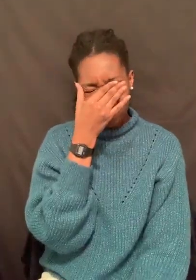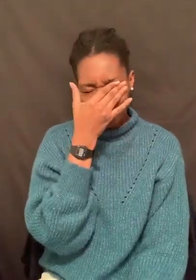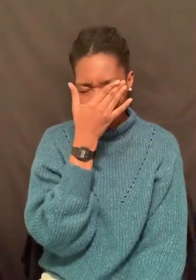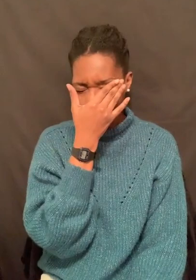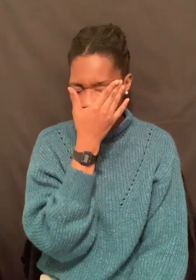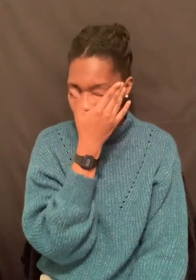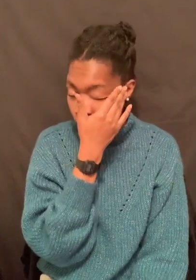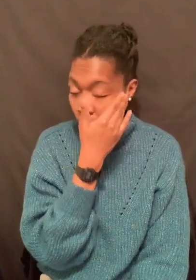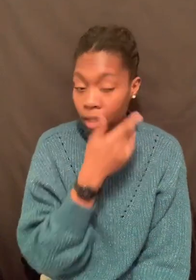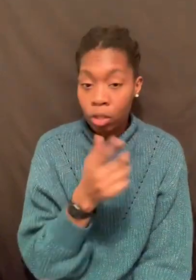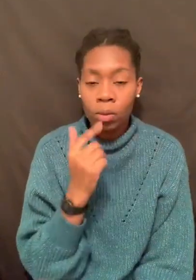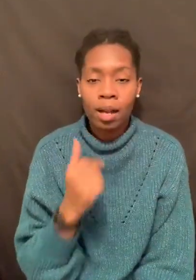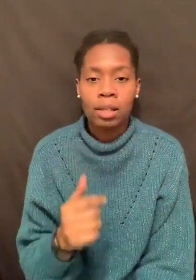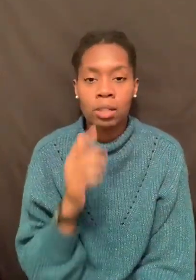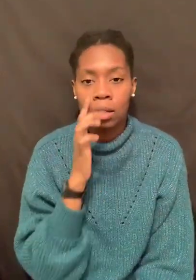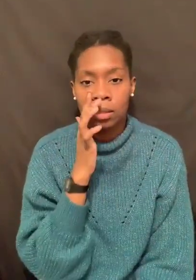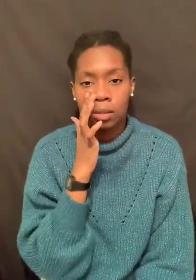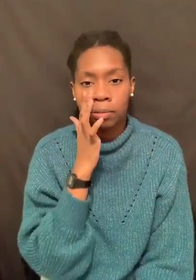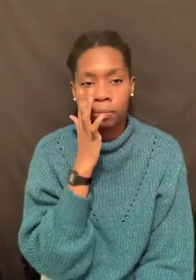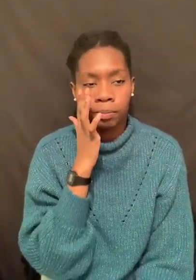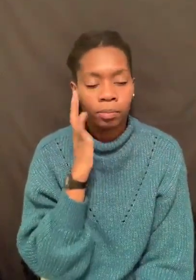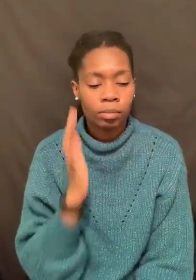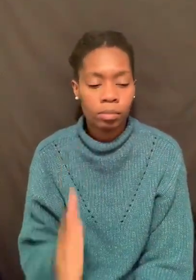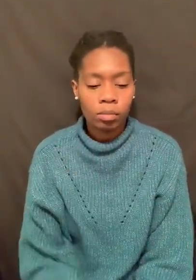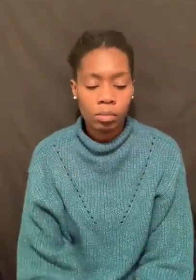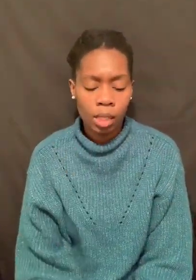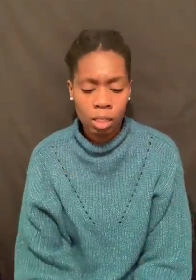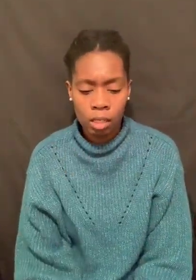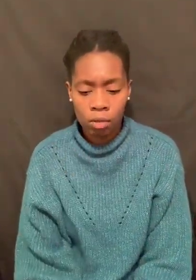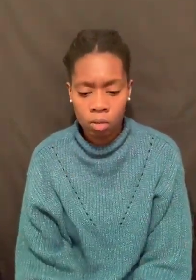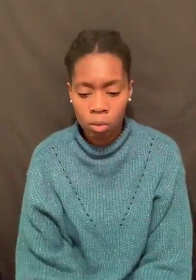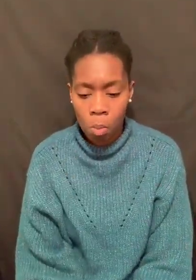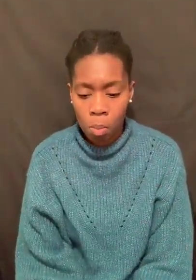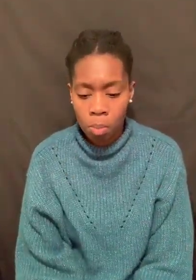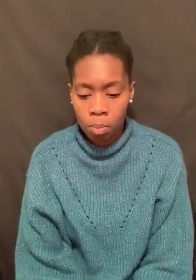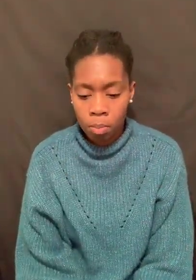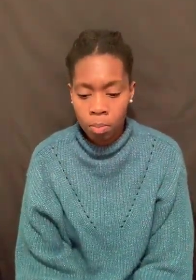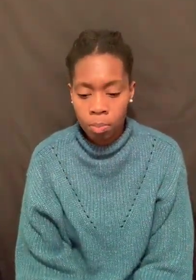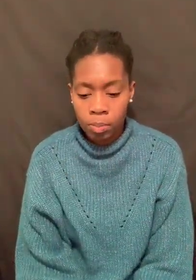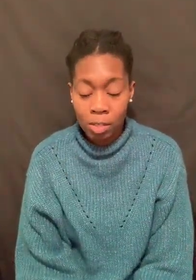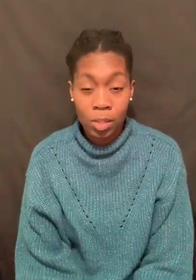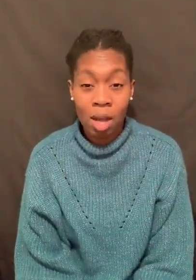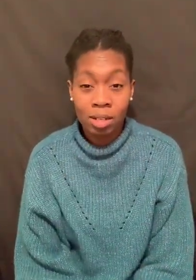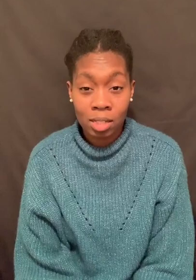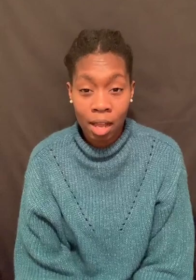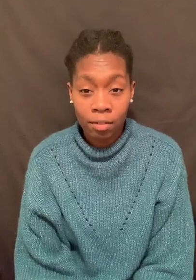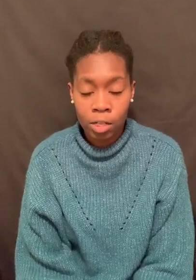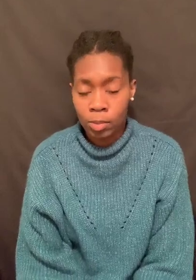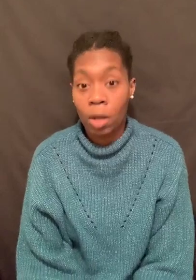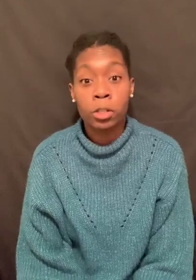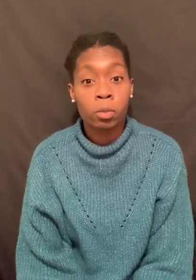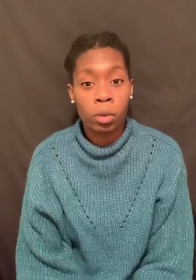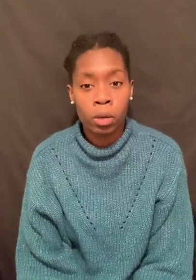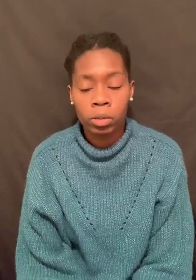So since God is calling you and I to this level that's beyond this life, that's beyond this world,